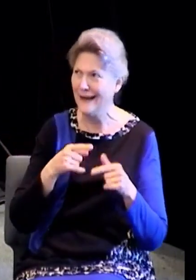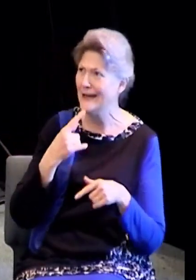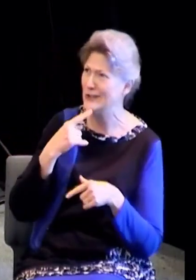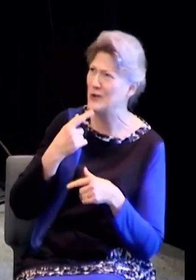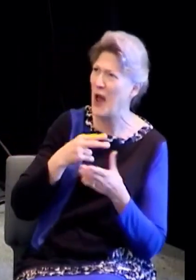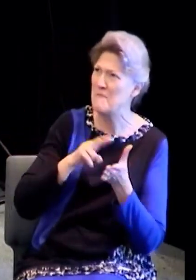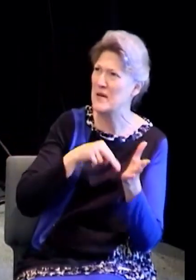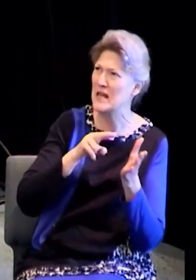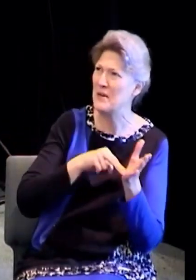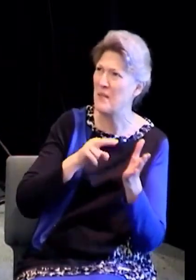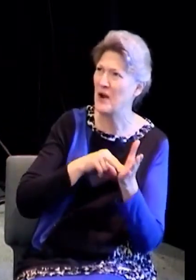without the crust cut in half?